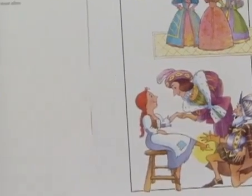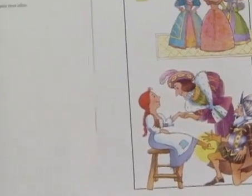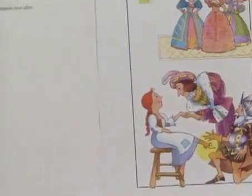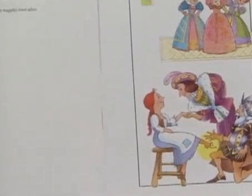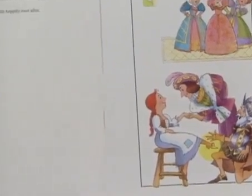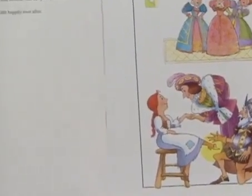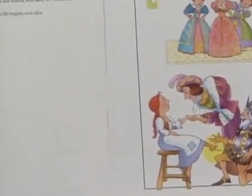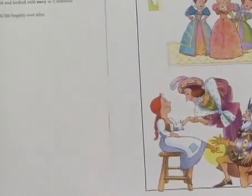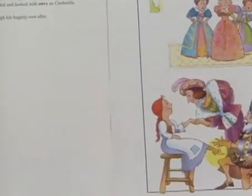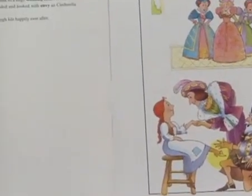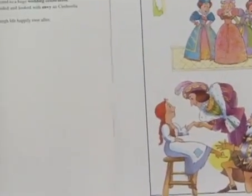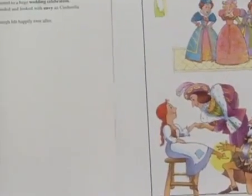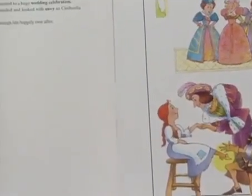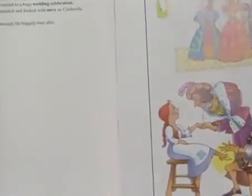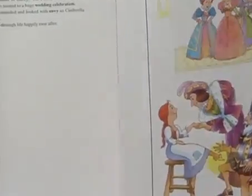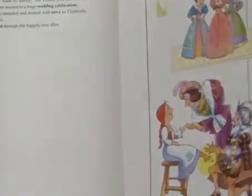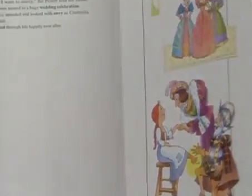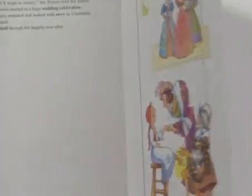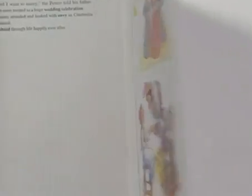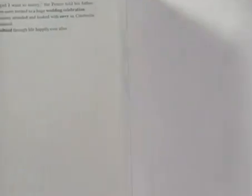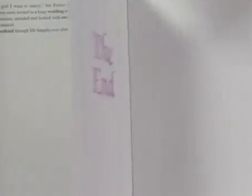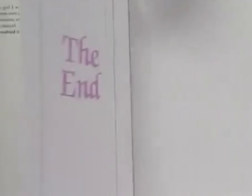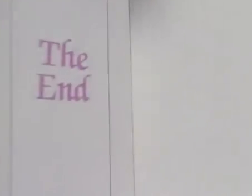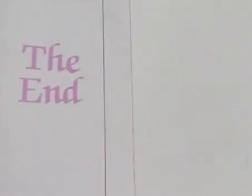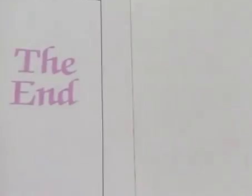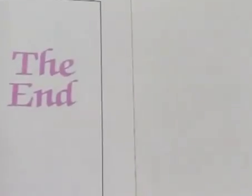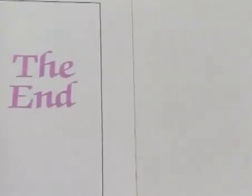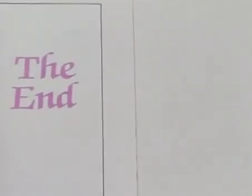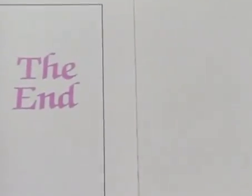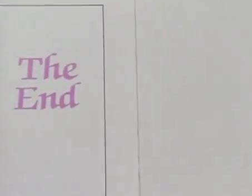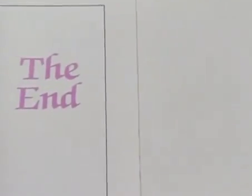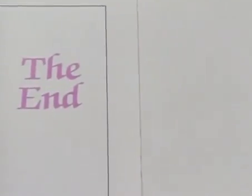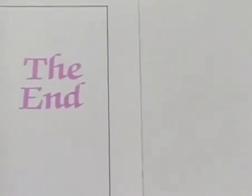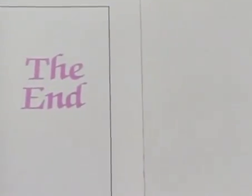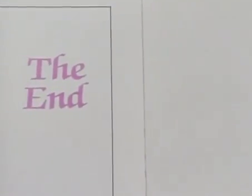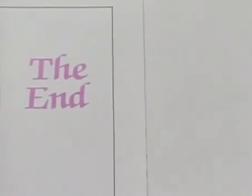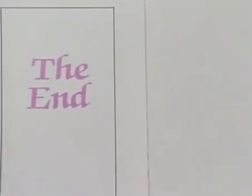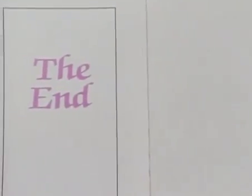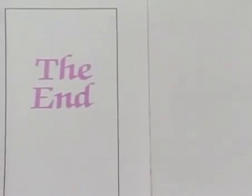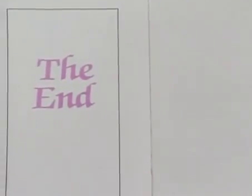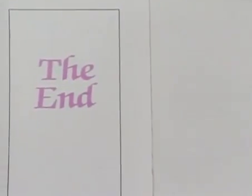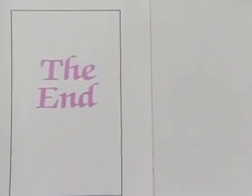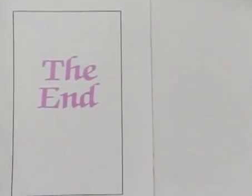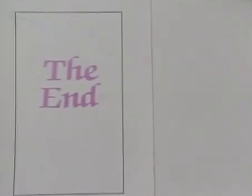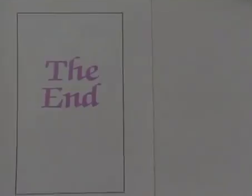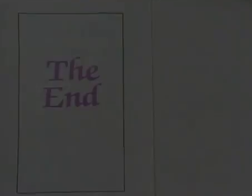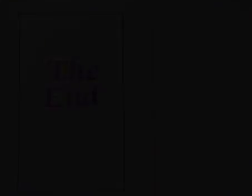They happily Barbieirtan. And it after. went the dad came the of them the of Right? Good Vikam. You